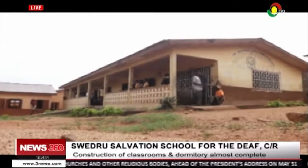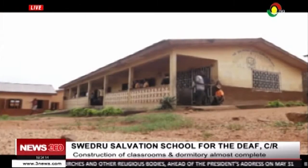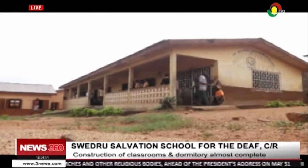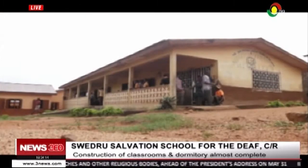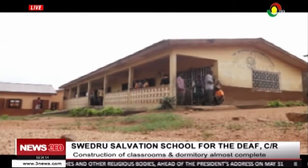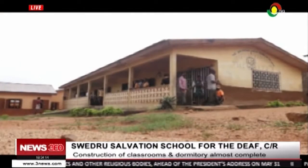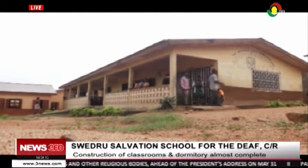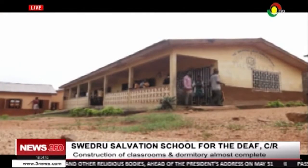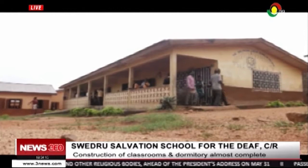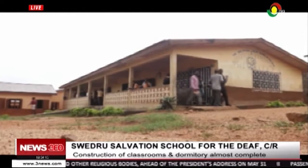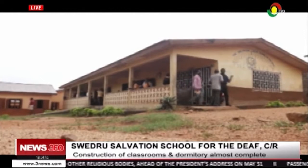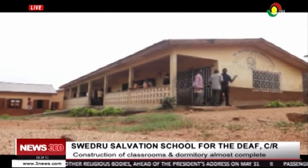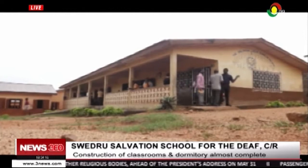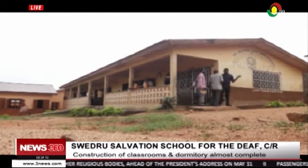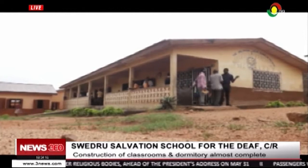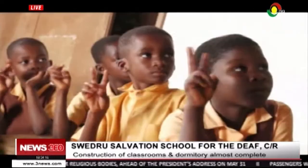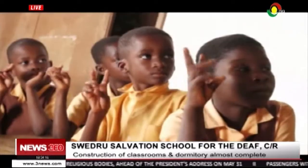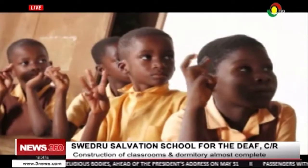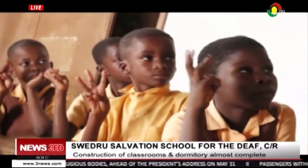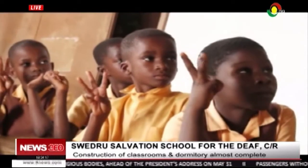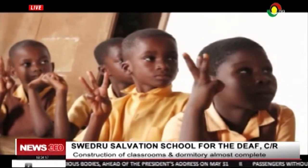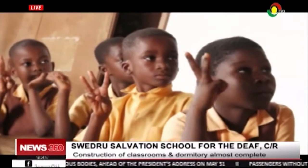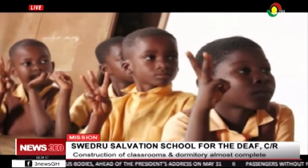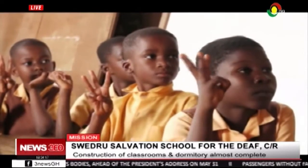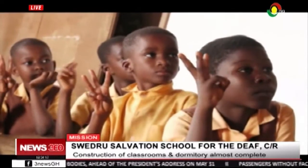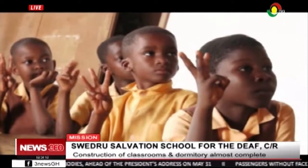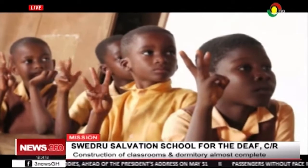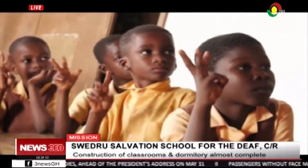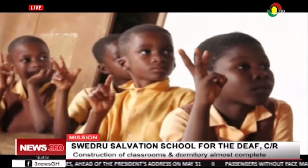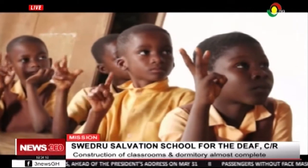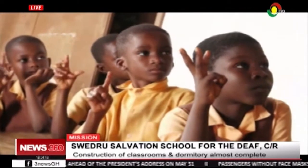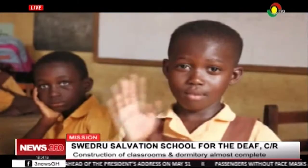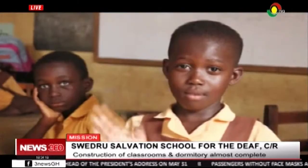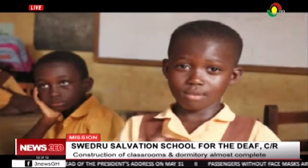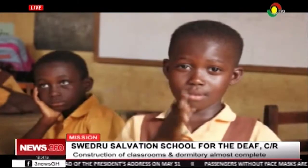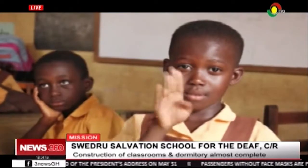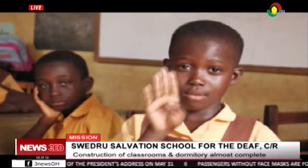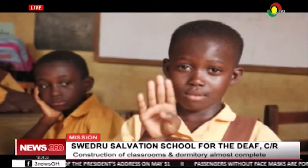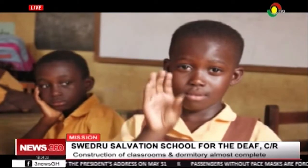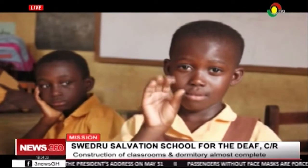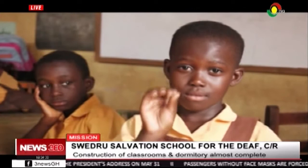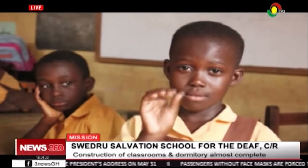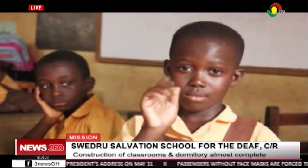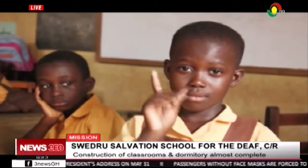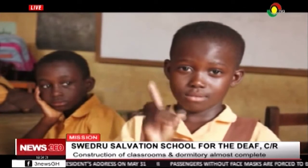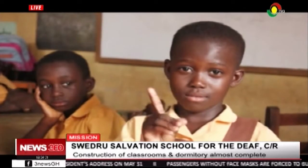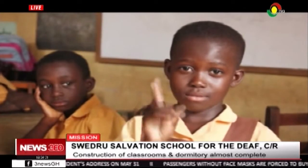the deaf was established in 1995 by a salvation army missionary the school was taken over by the minister of special